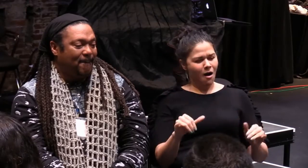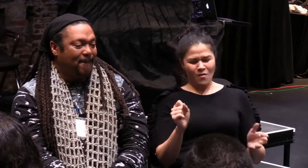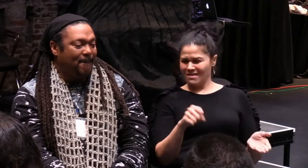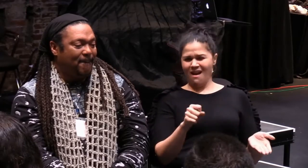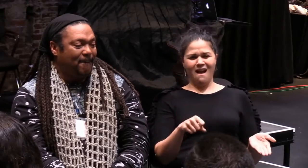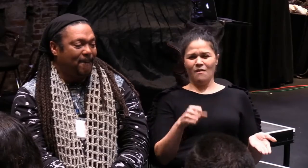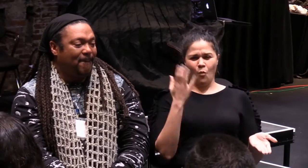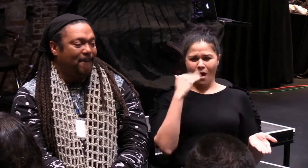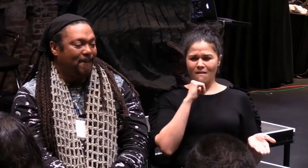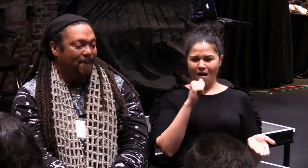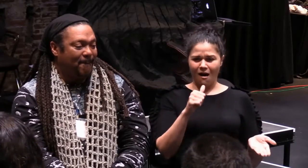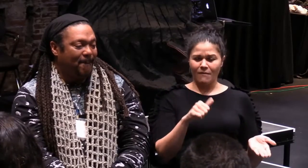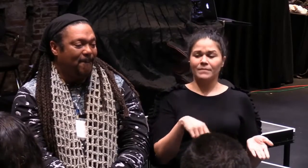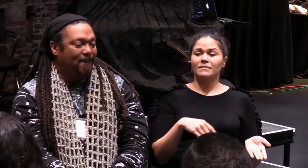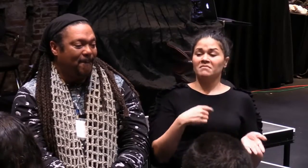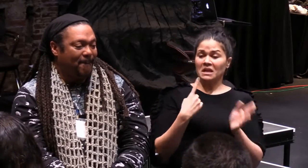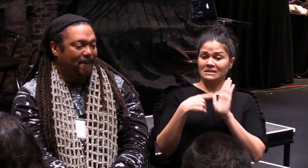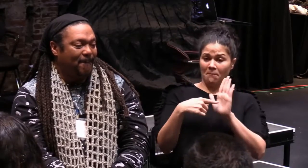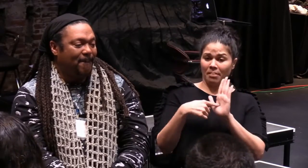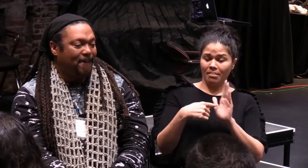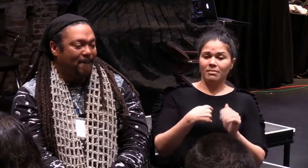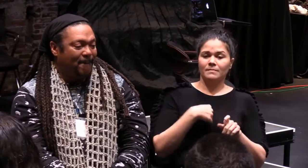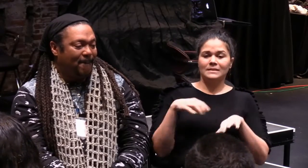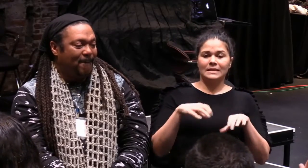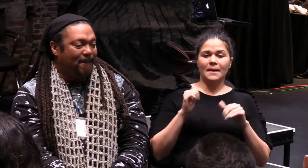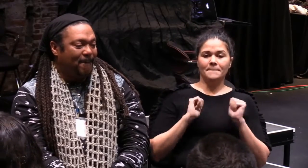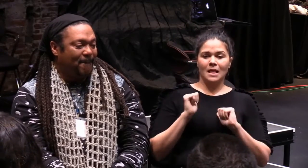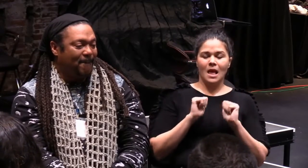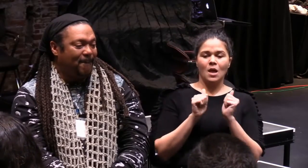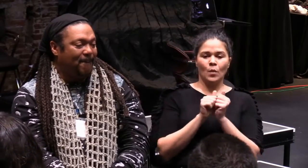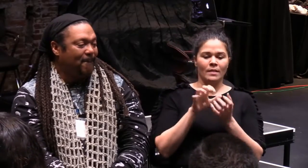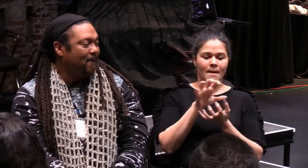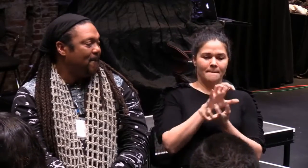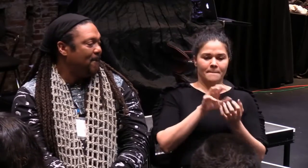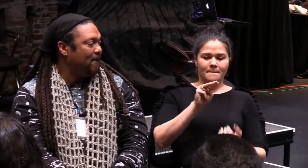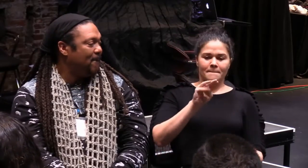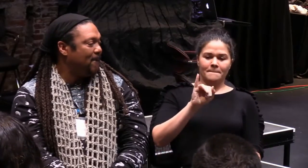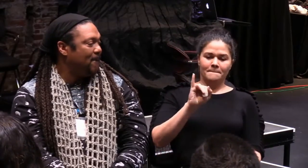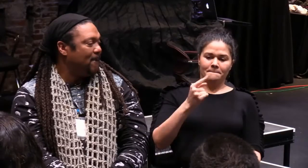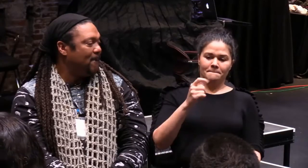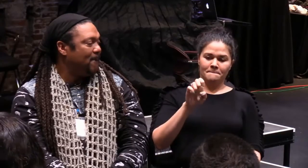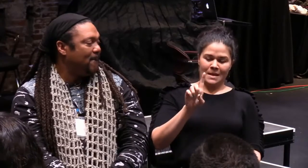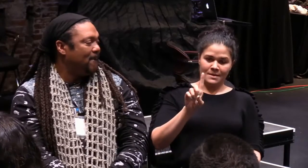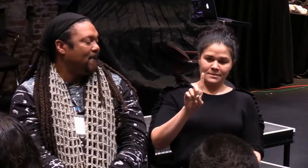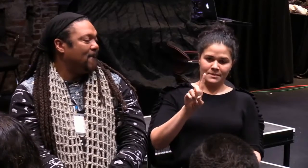And theater is an opportunity to challenge people's assumptions and make them see things in a new way.